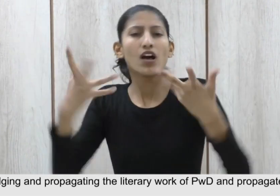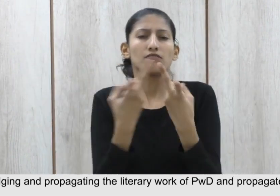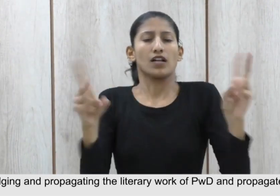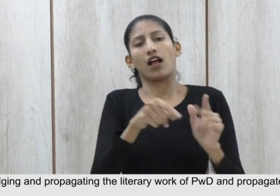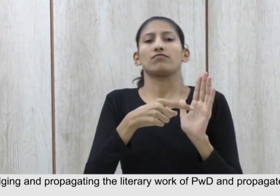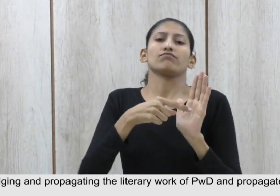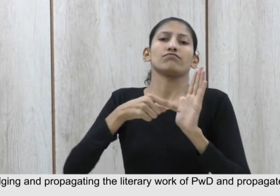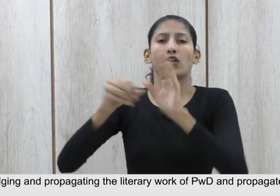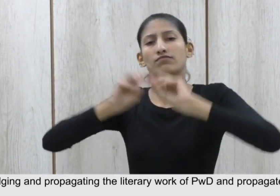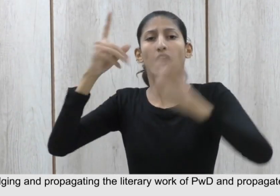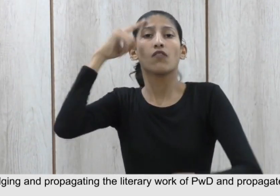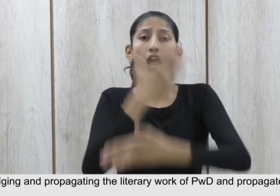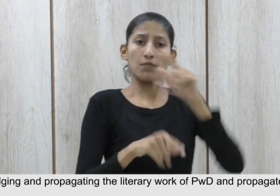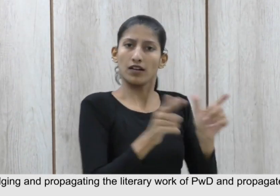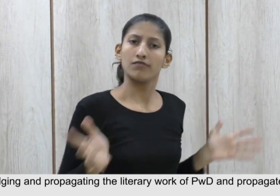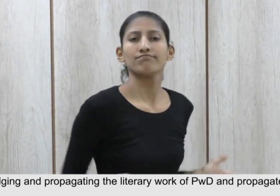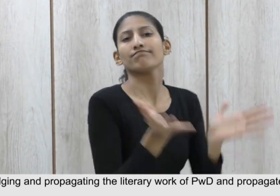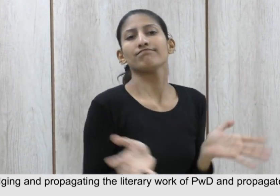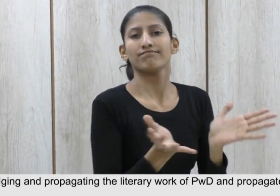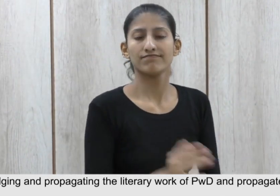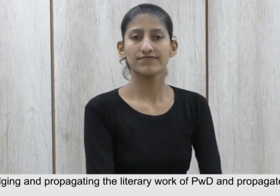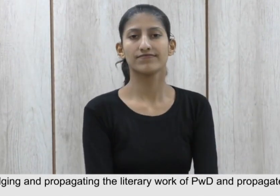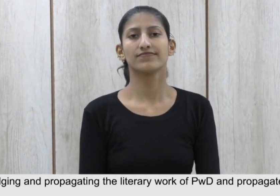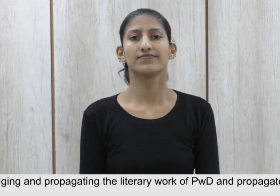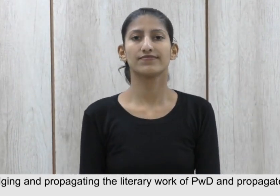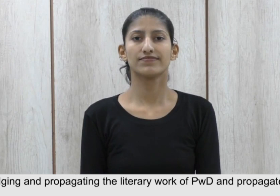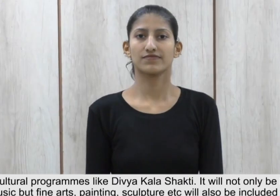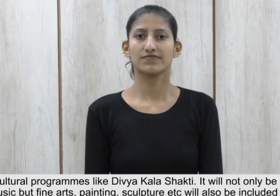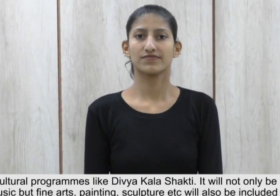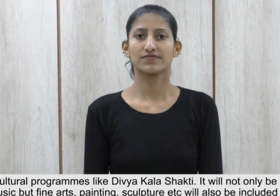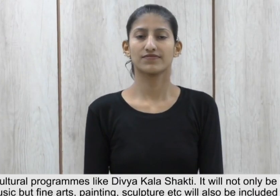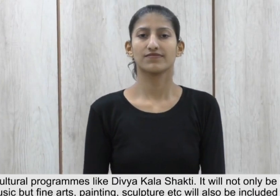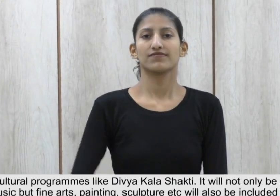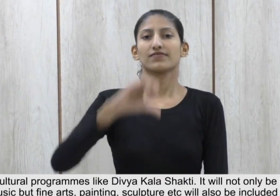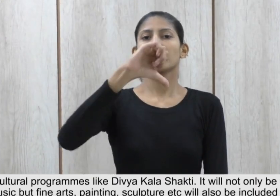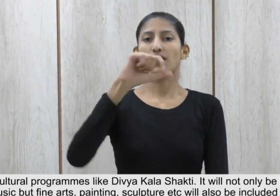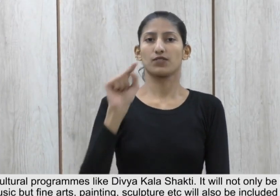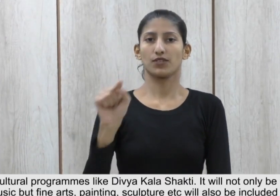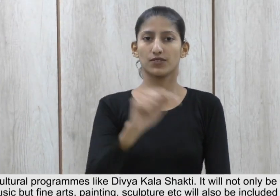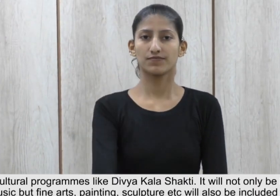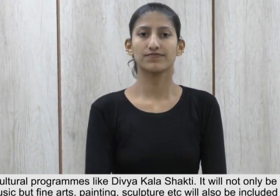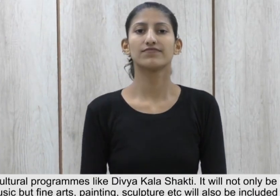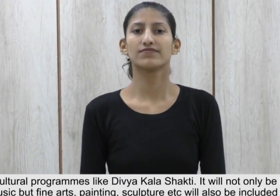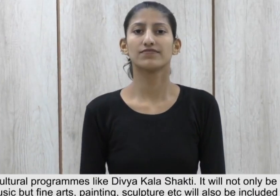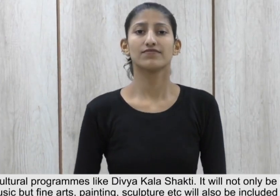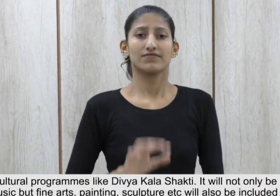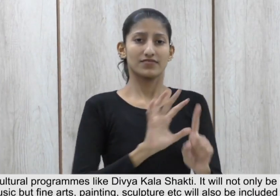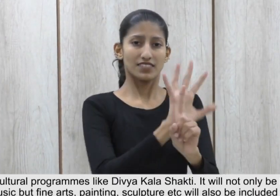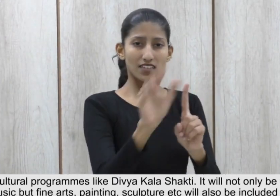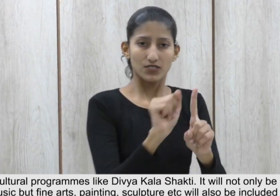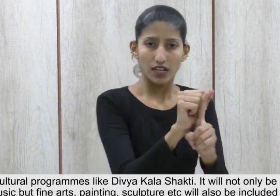.1.